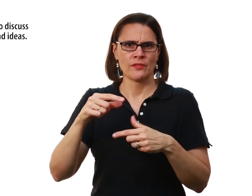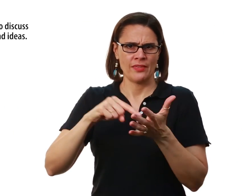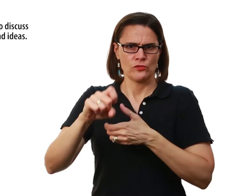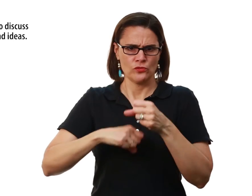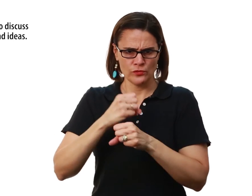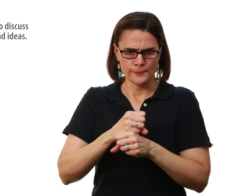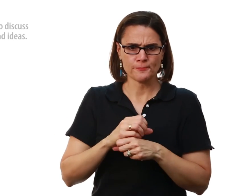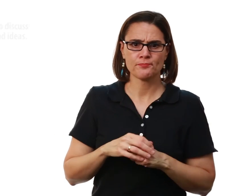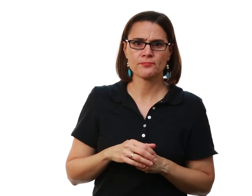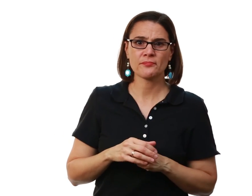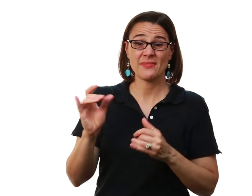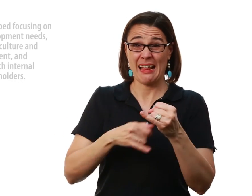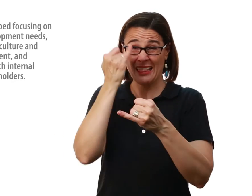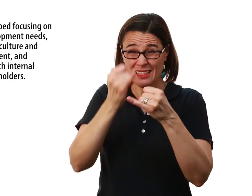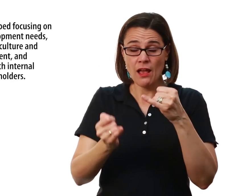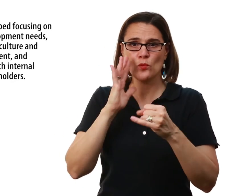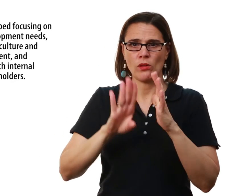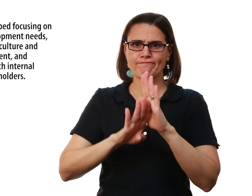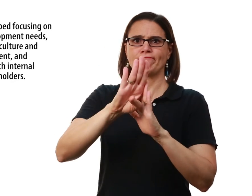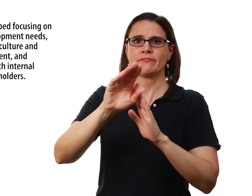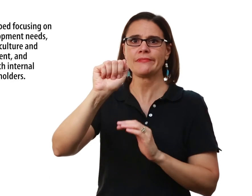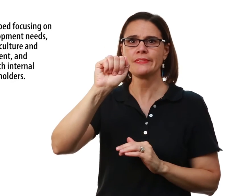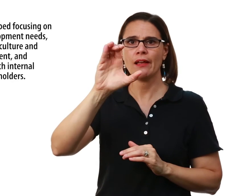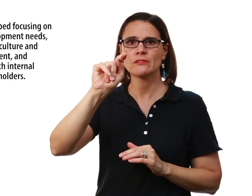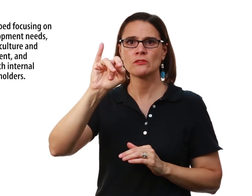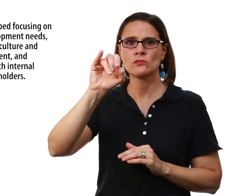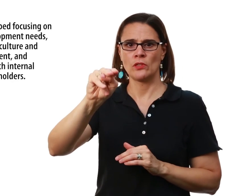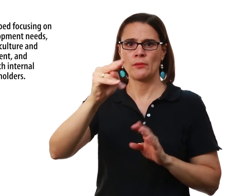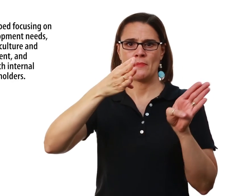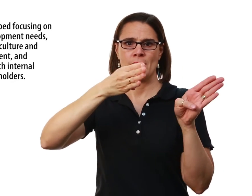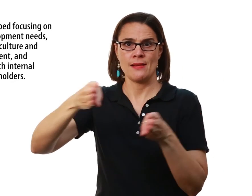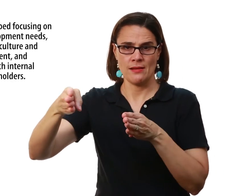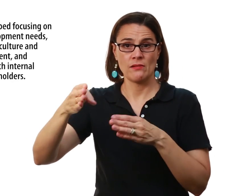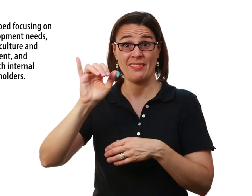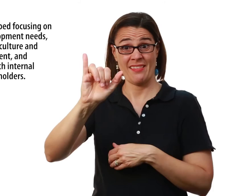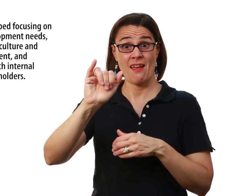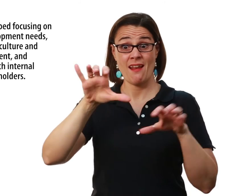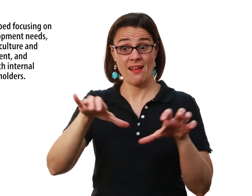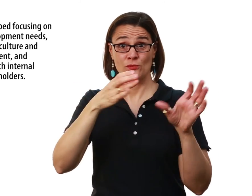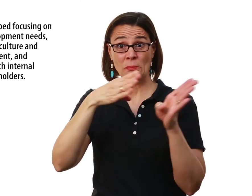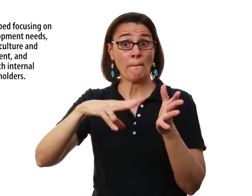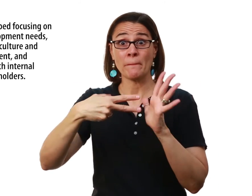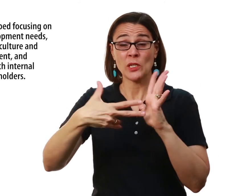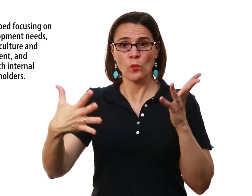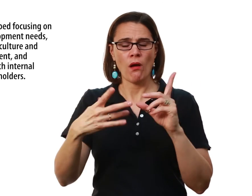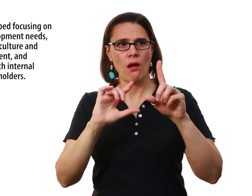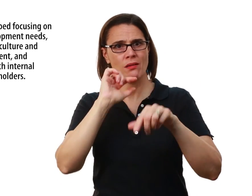this year And lastly we will develop An action plan And that action plan Is